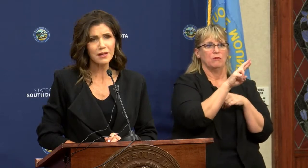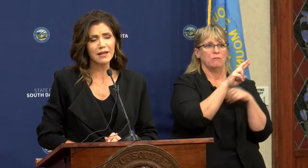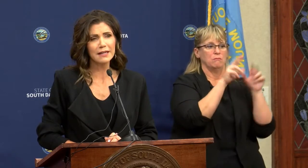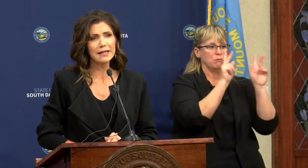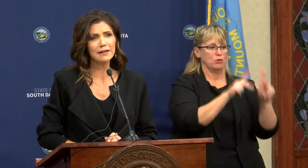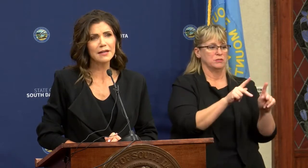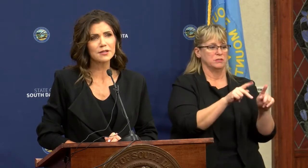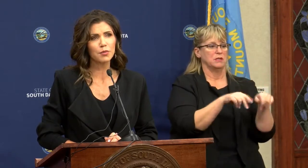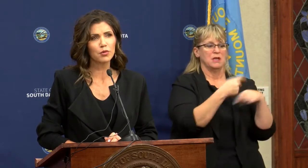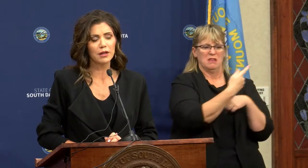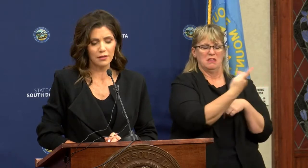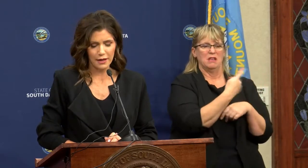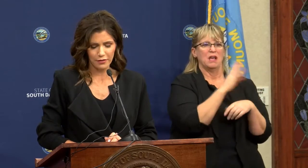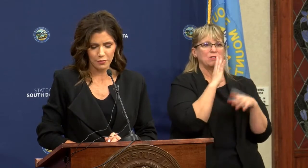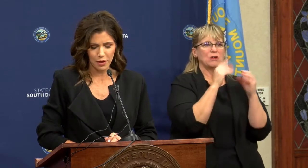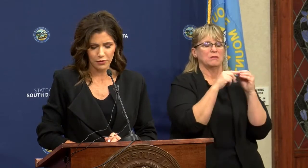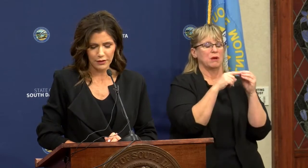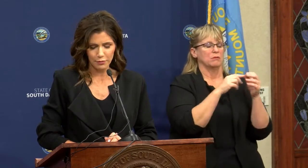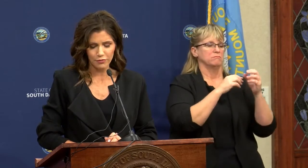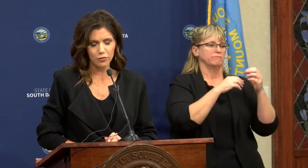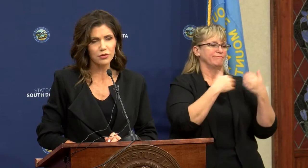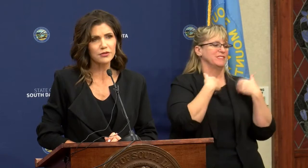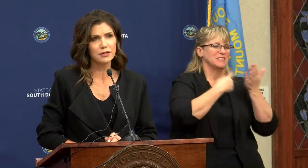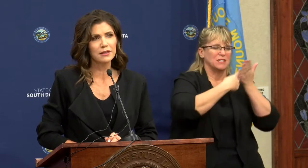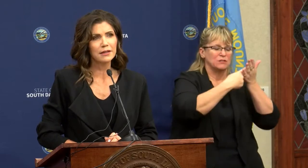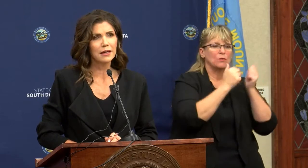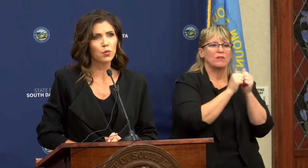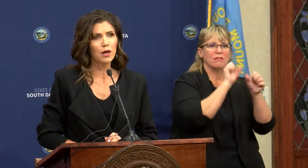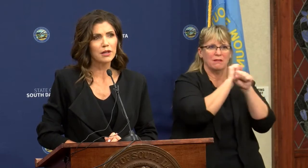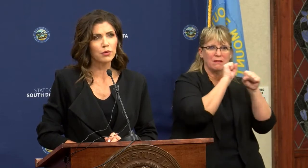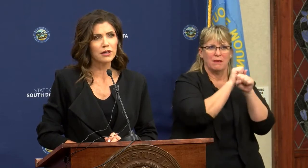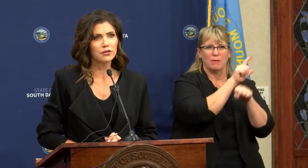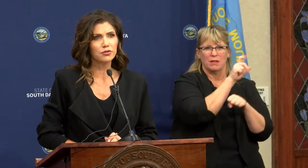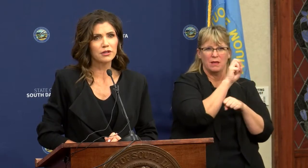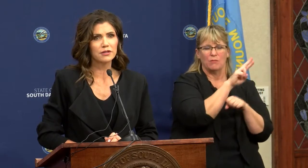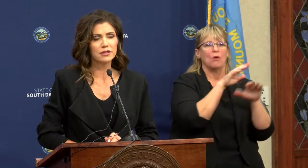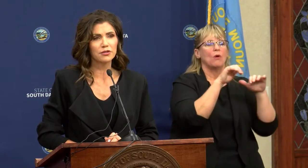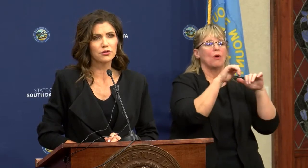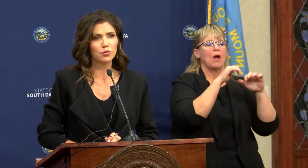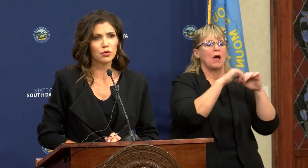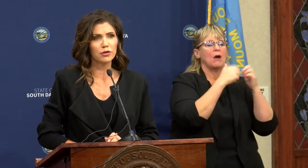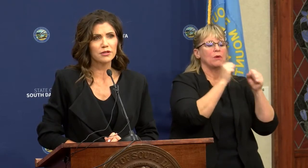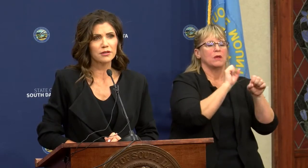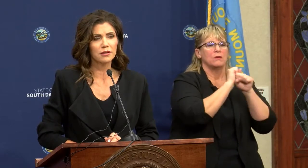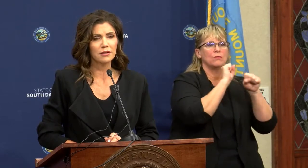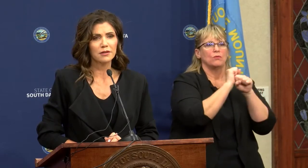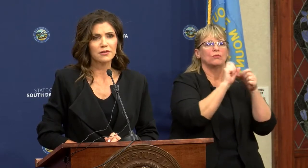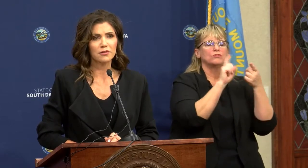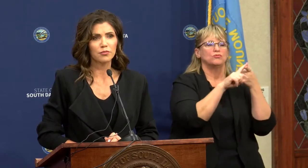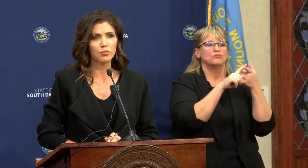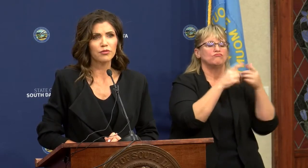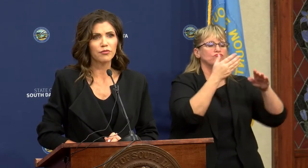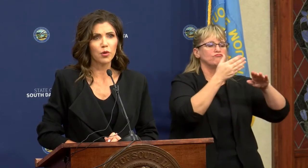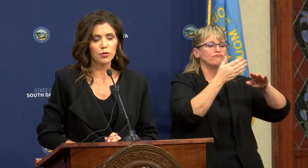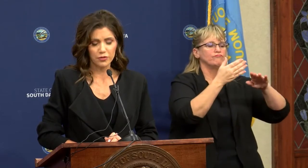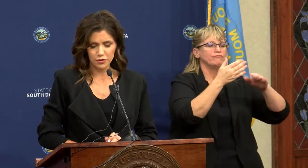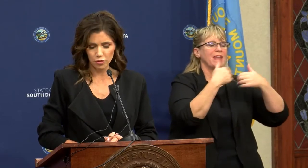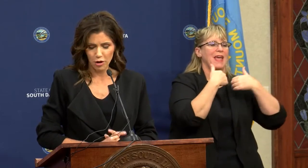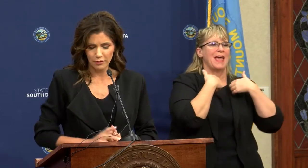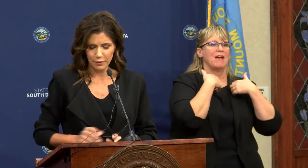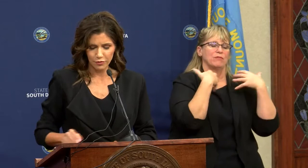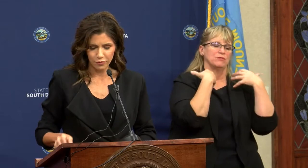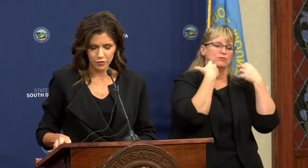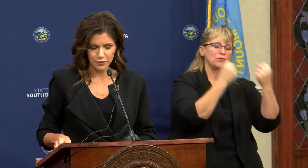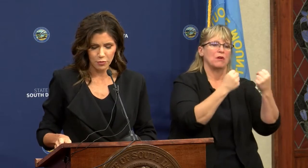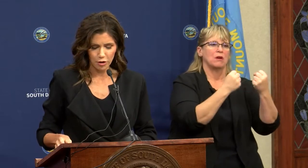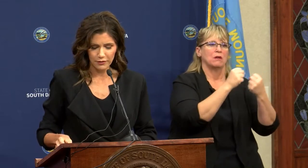and he and I spoke at length about the labor force and what we can do to continue to work to put forward the